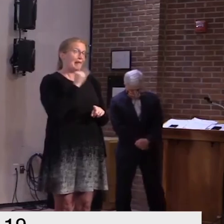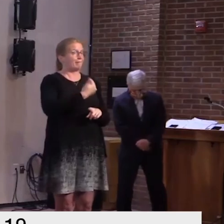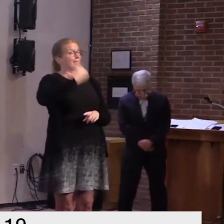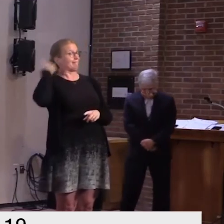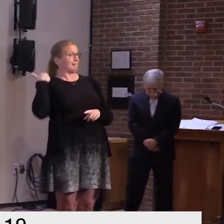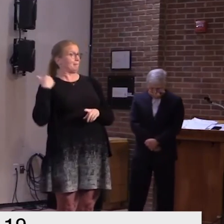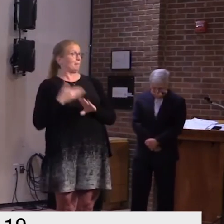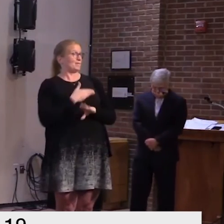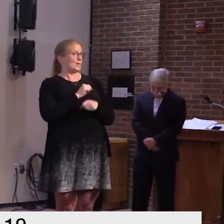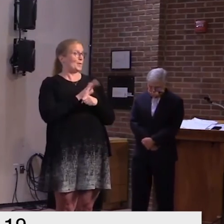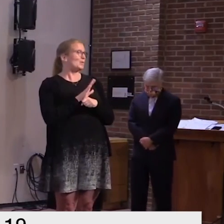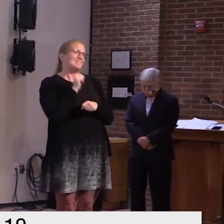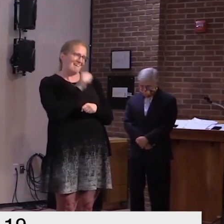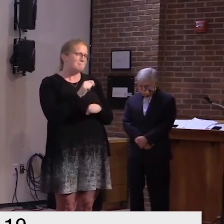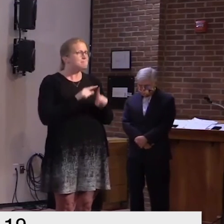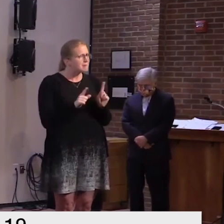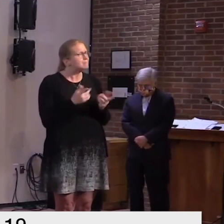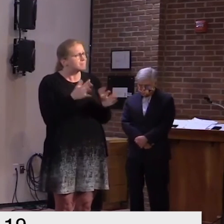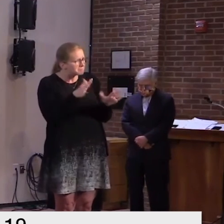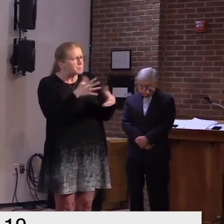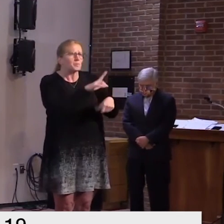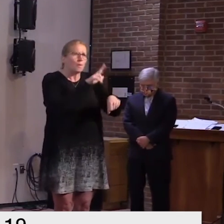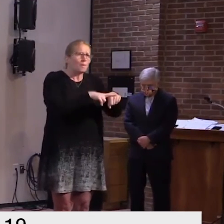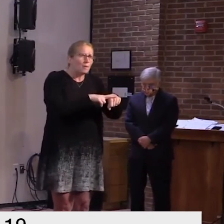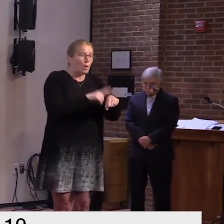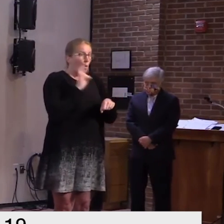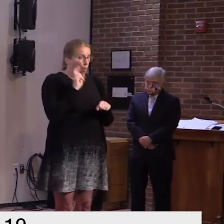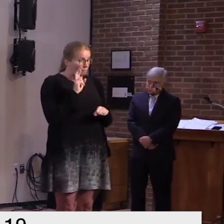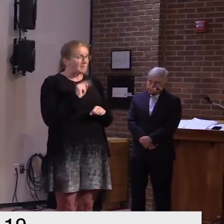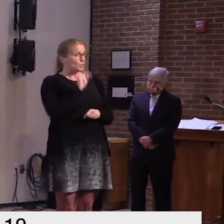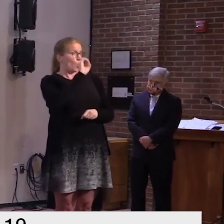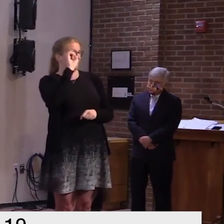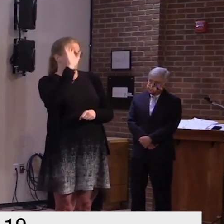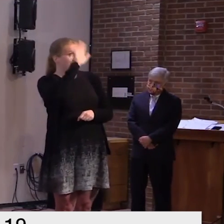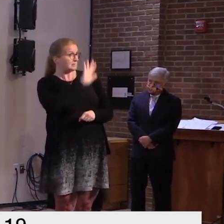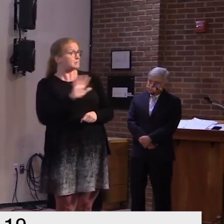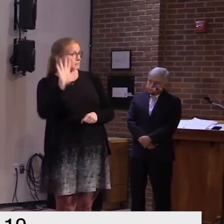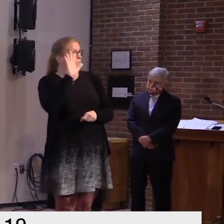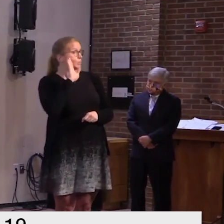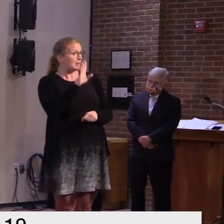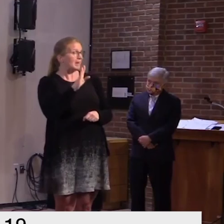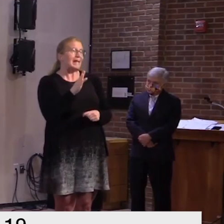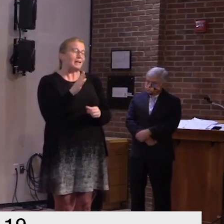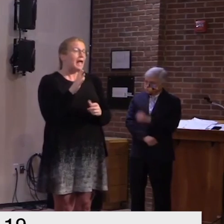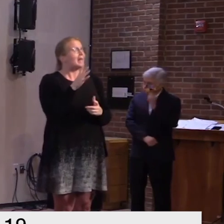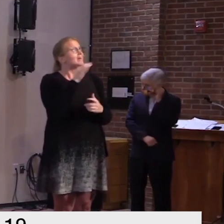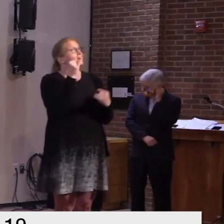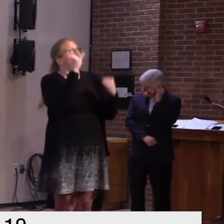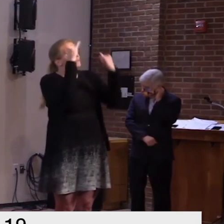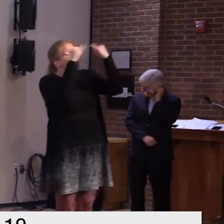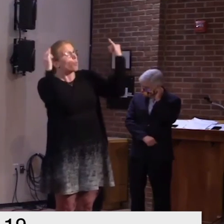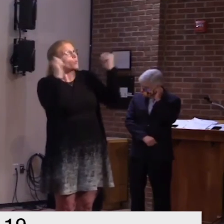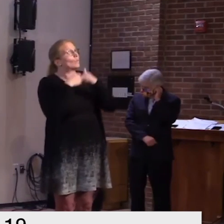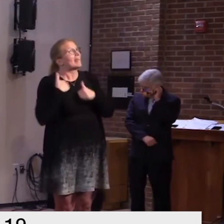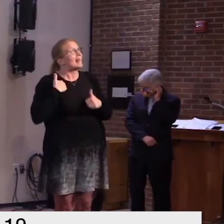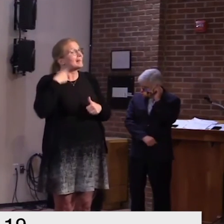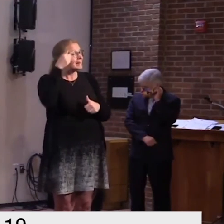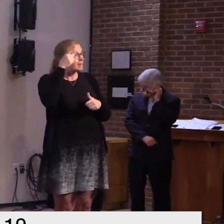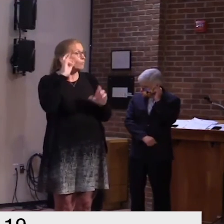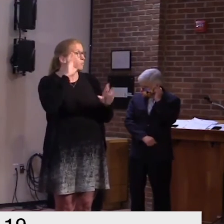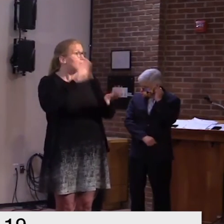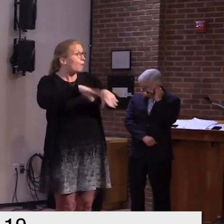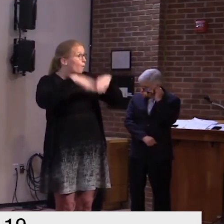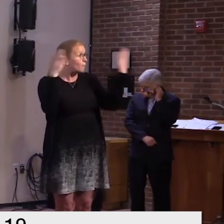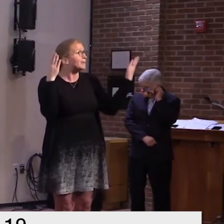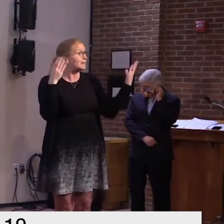northeast and most of the nation uh gets back northeast in particular and we see the border open back up i mean they just uh